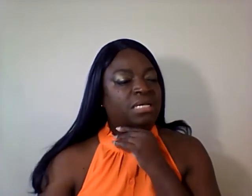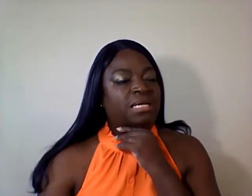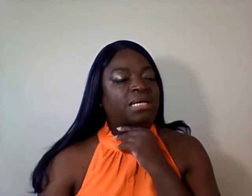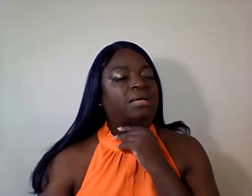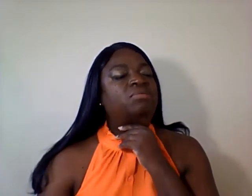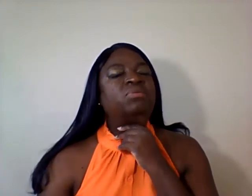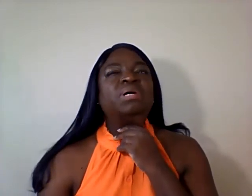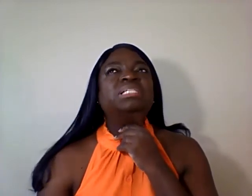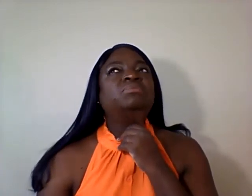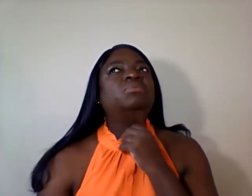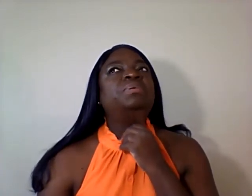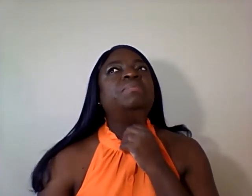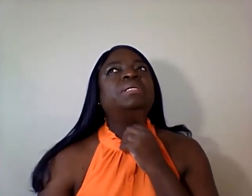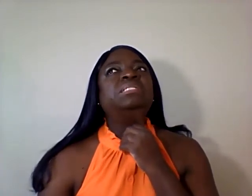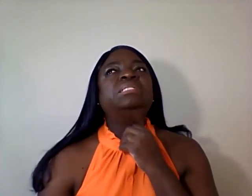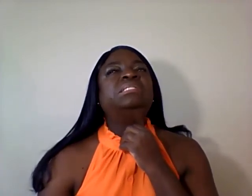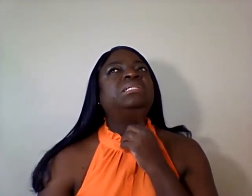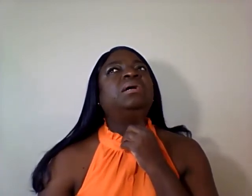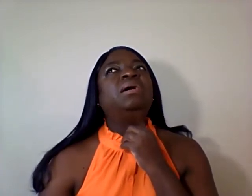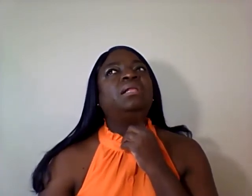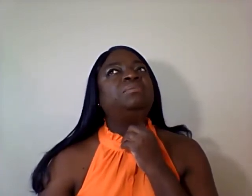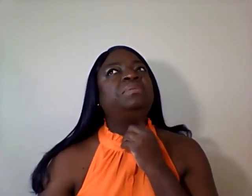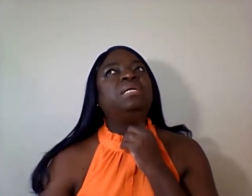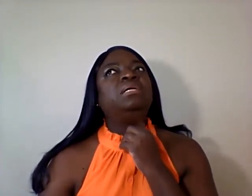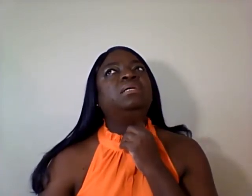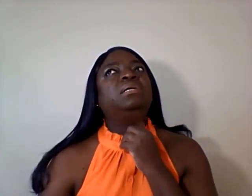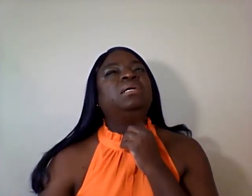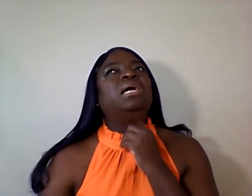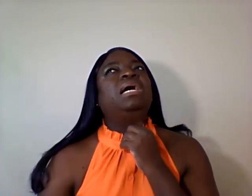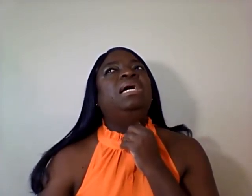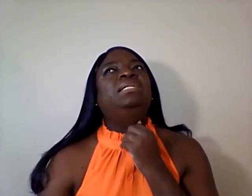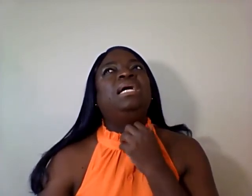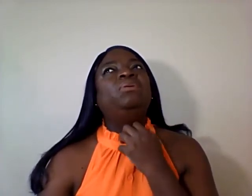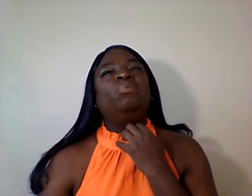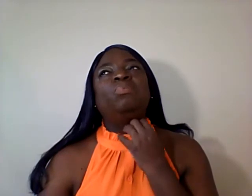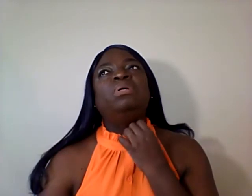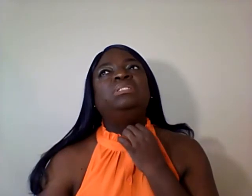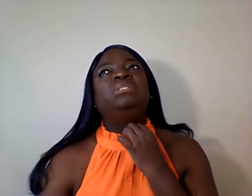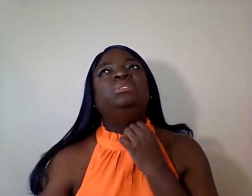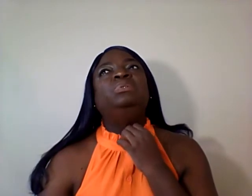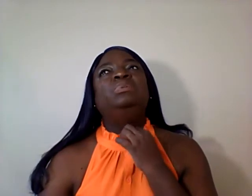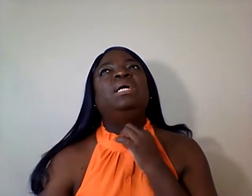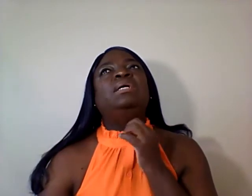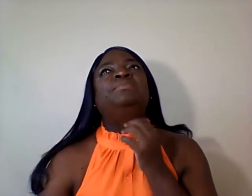I don't know. I just want people to just see God in me. I, I don't want to, um,